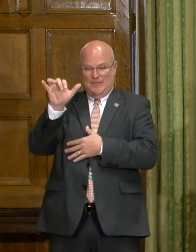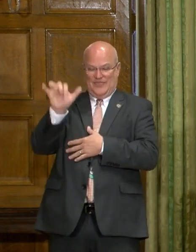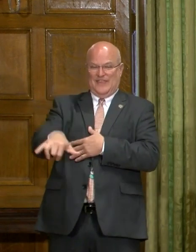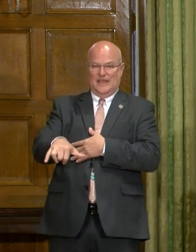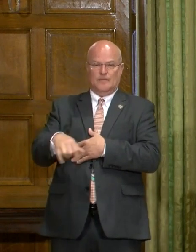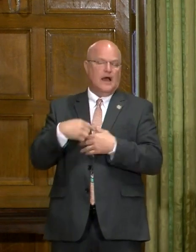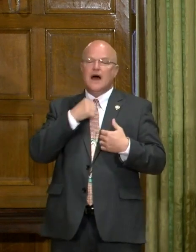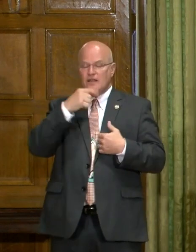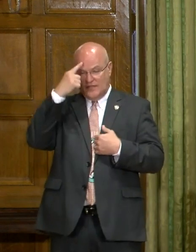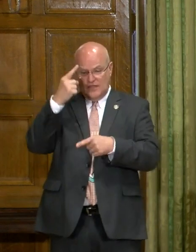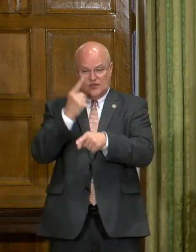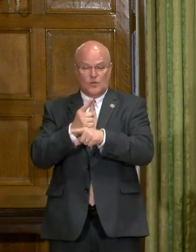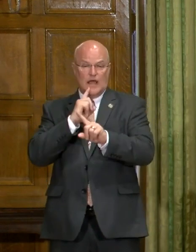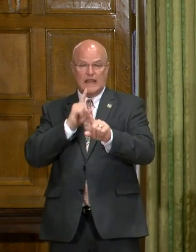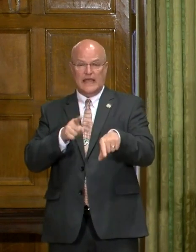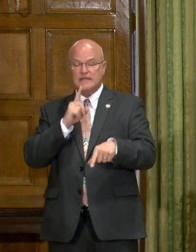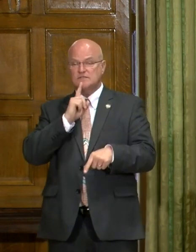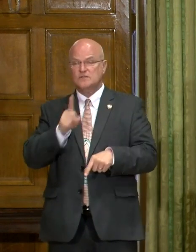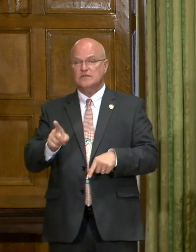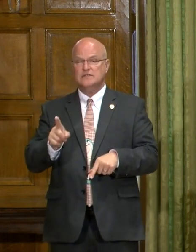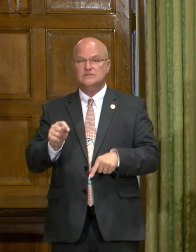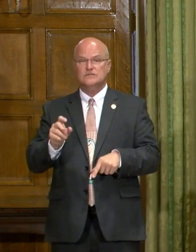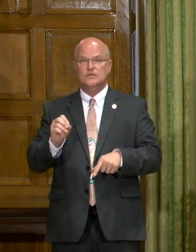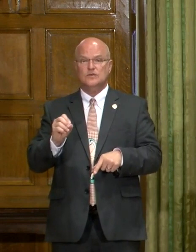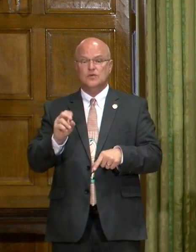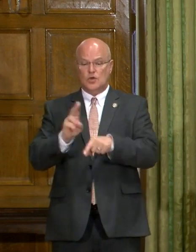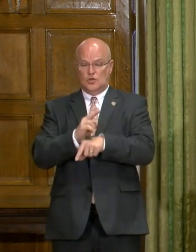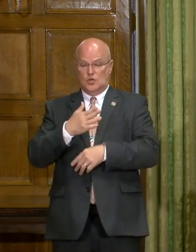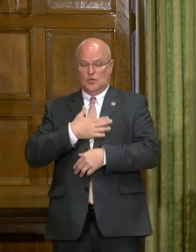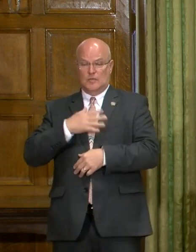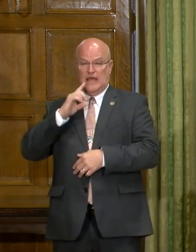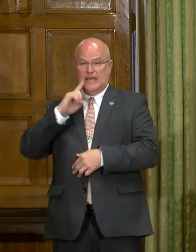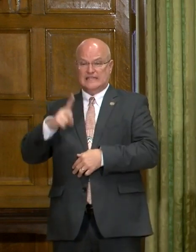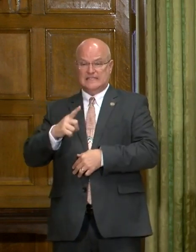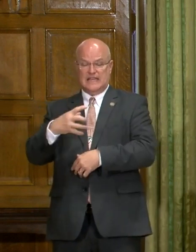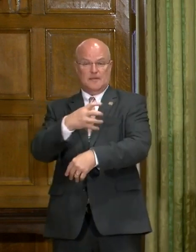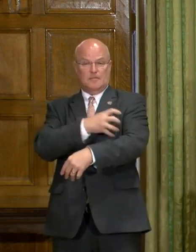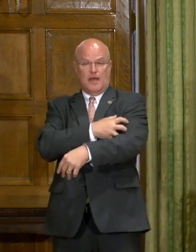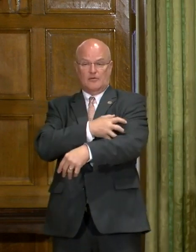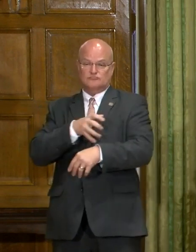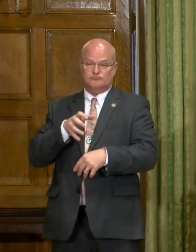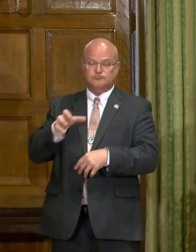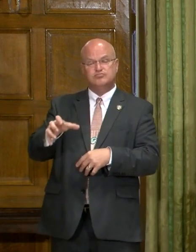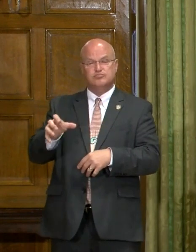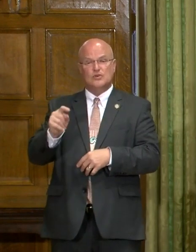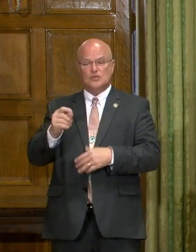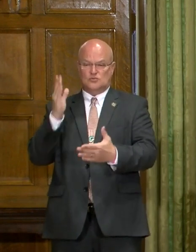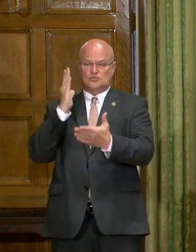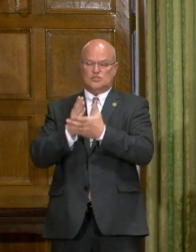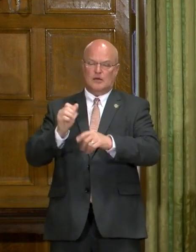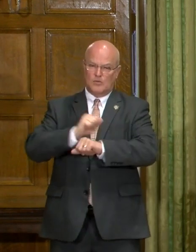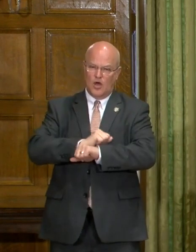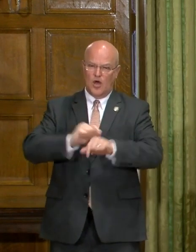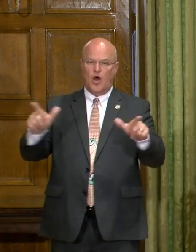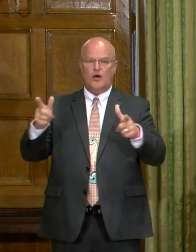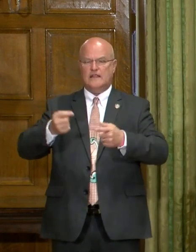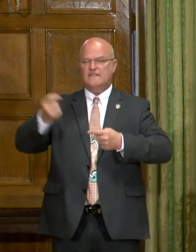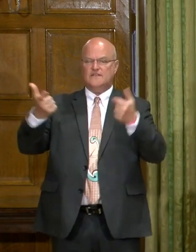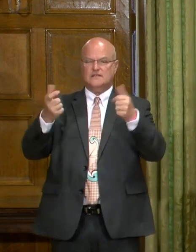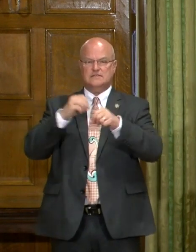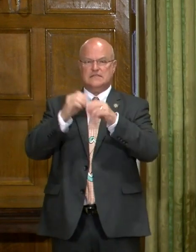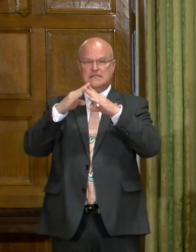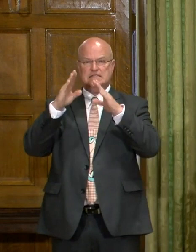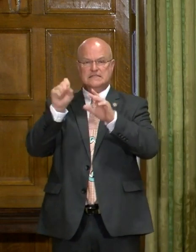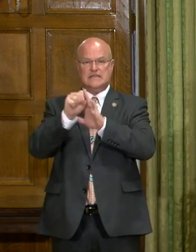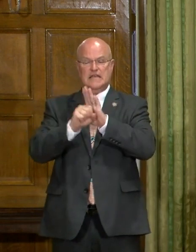them. I don't think the right answer is to use my executive power and to stop all proceedings in the